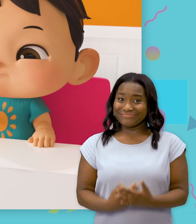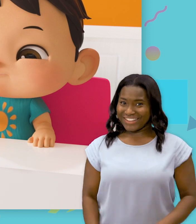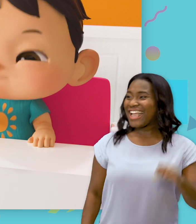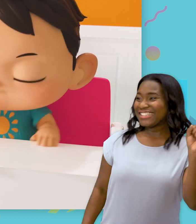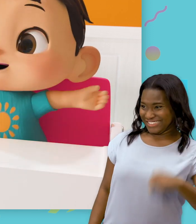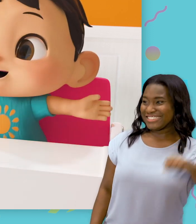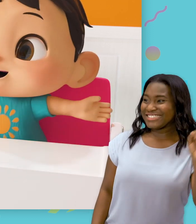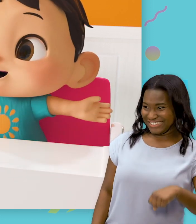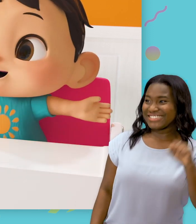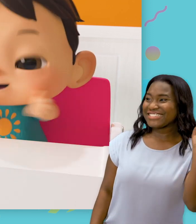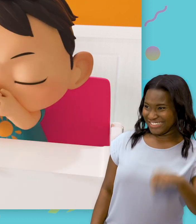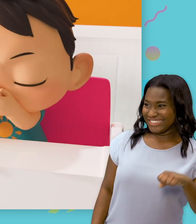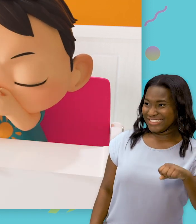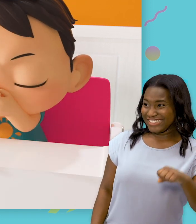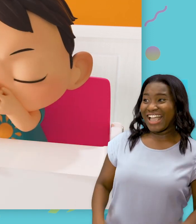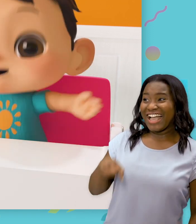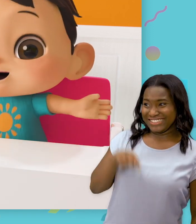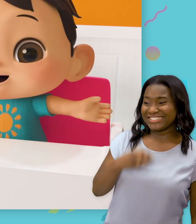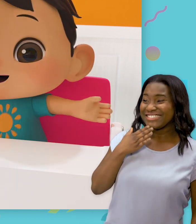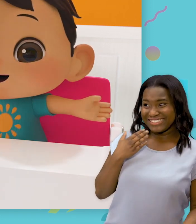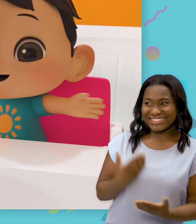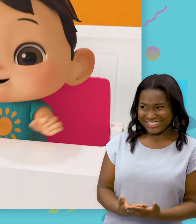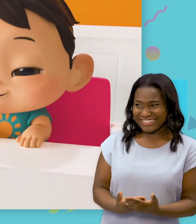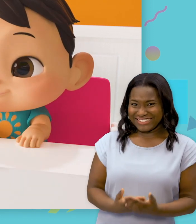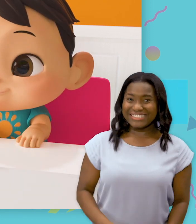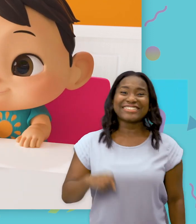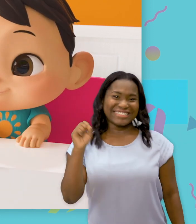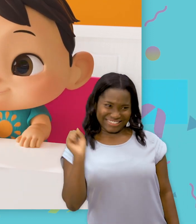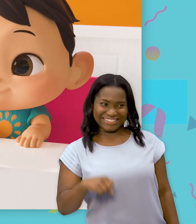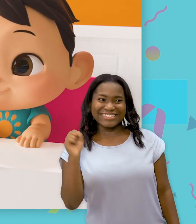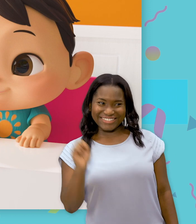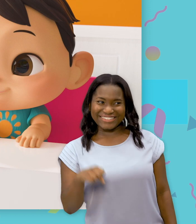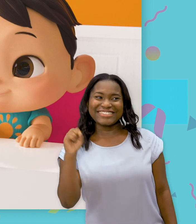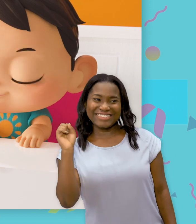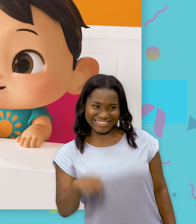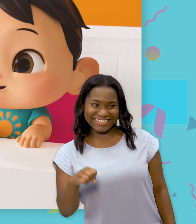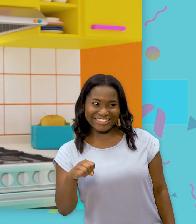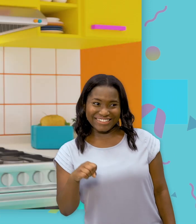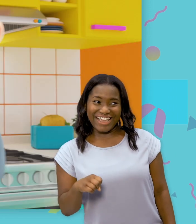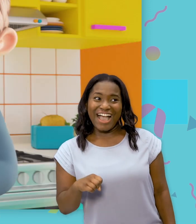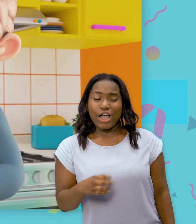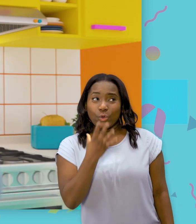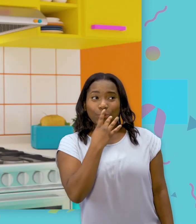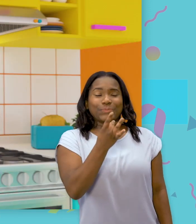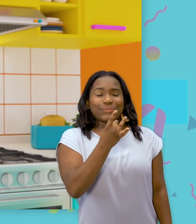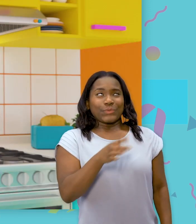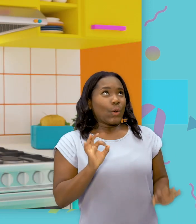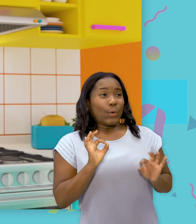Yes, yes, yes, this is good to eat Yes, yes, yes, this really is a treat